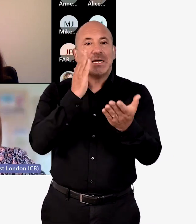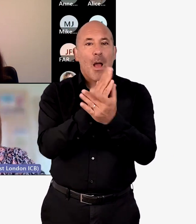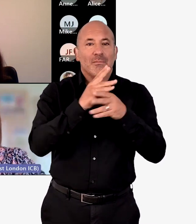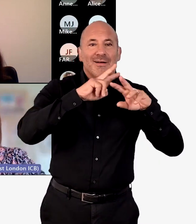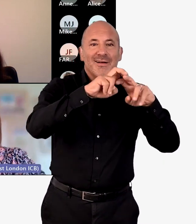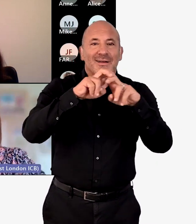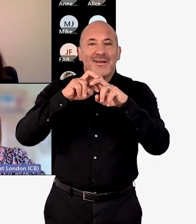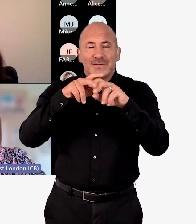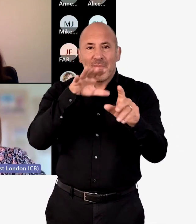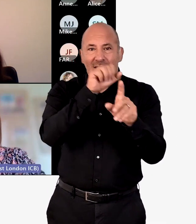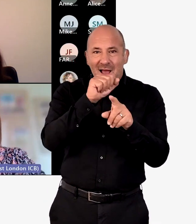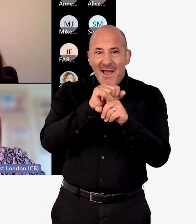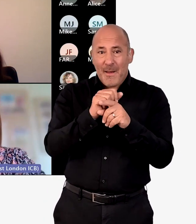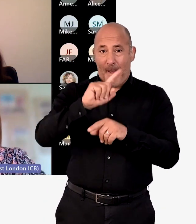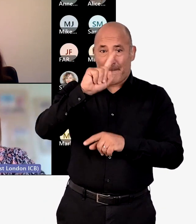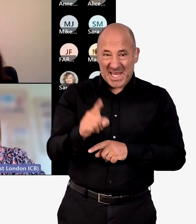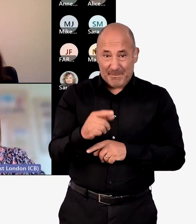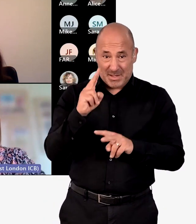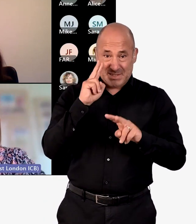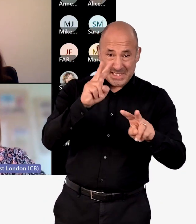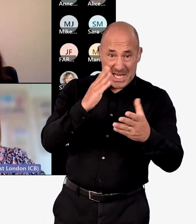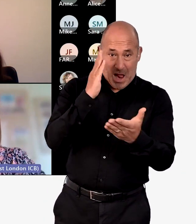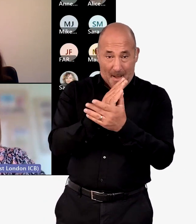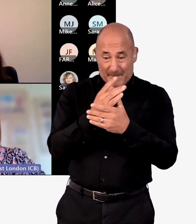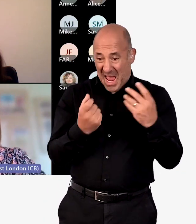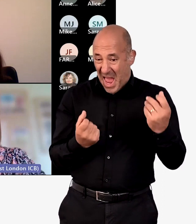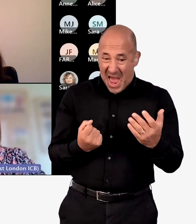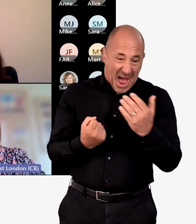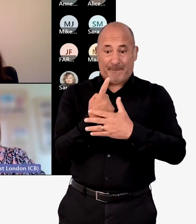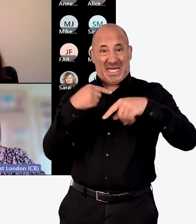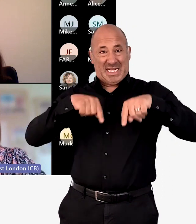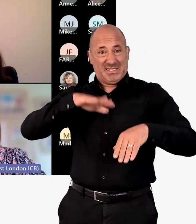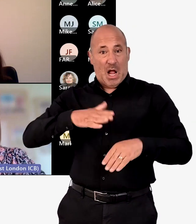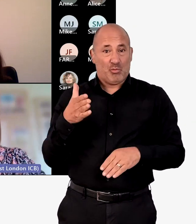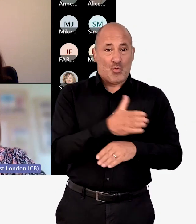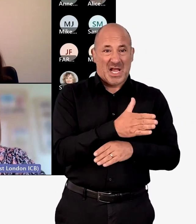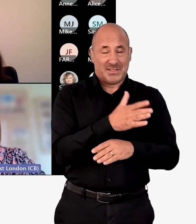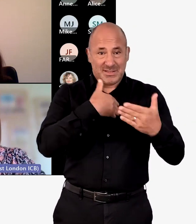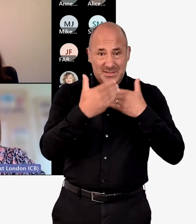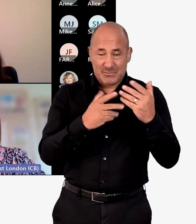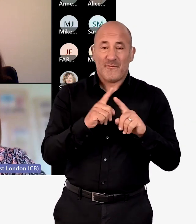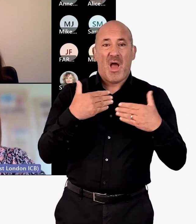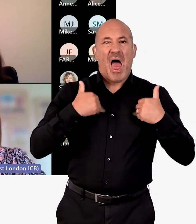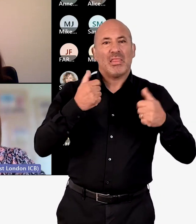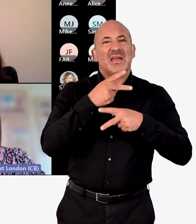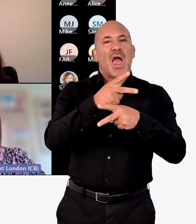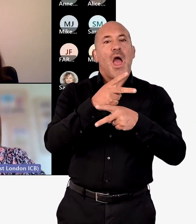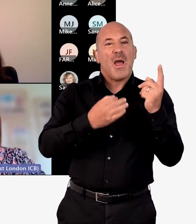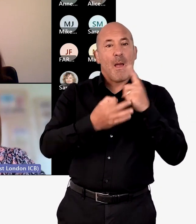the document some case studies, some spotlights, so that actually what people can see is the work that is already happening within South West London to improve